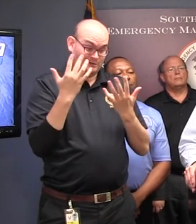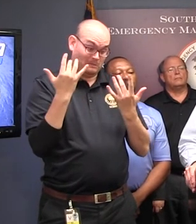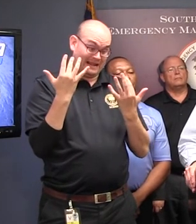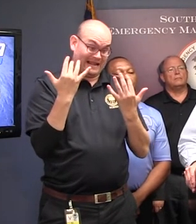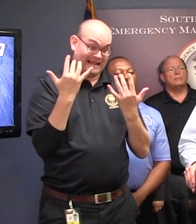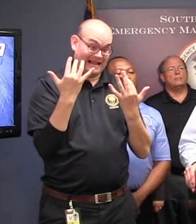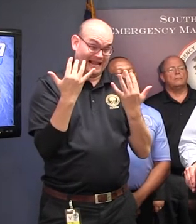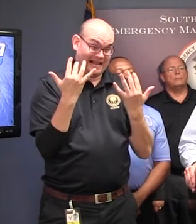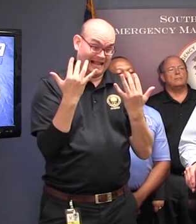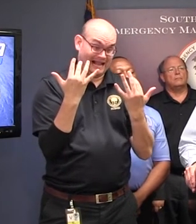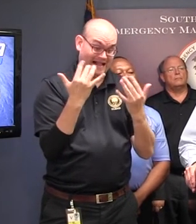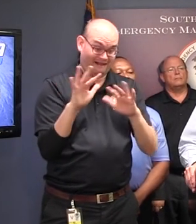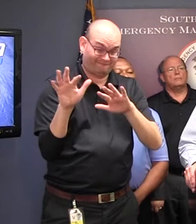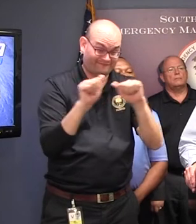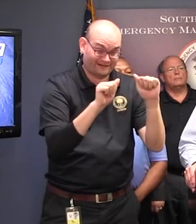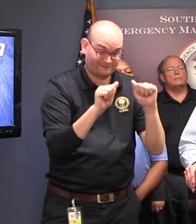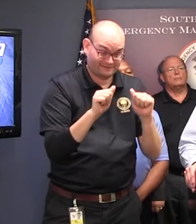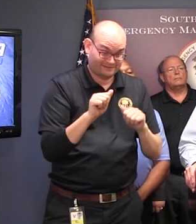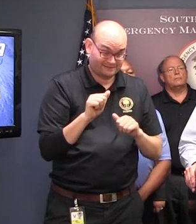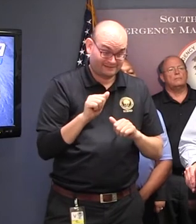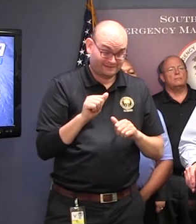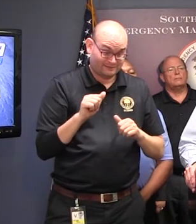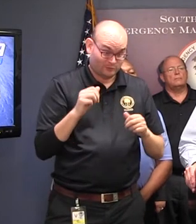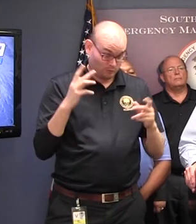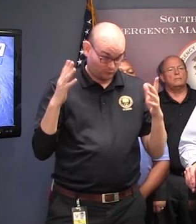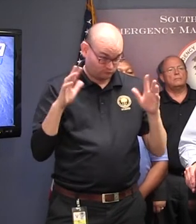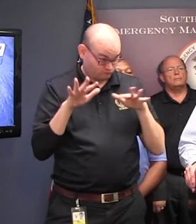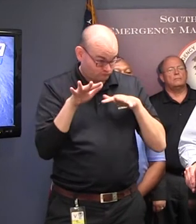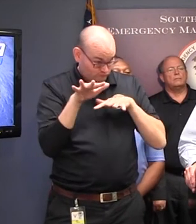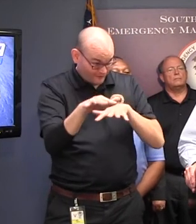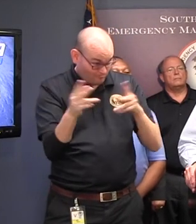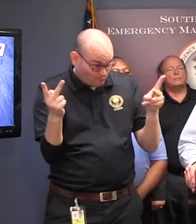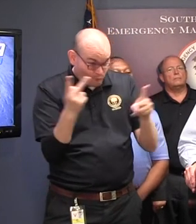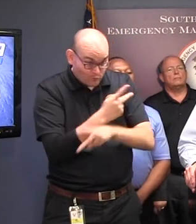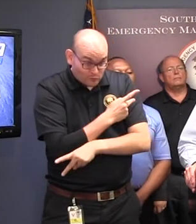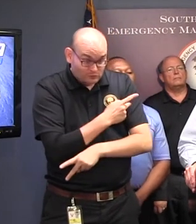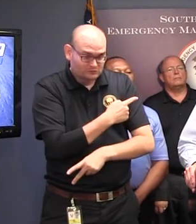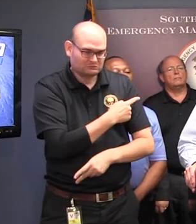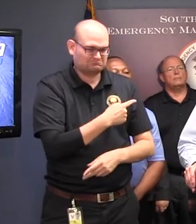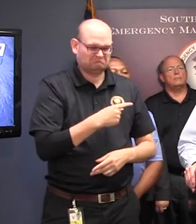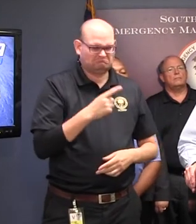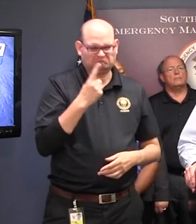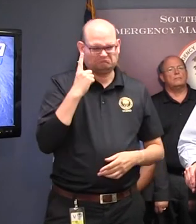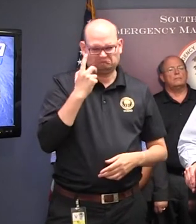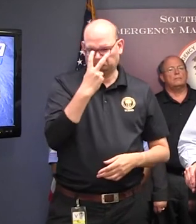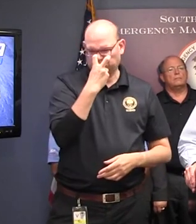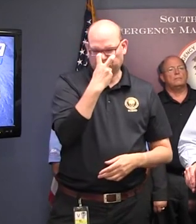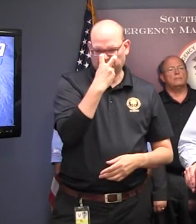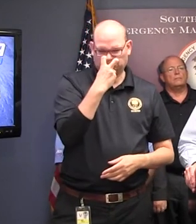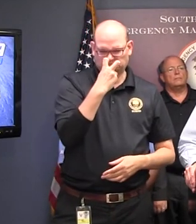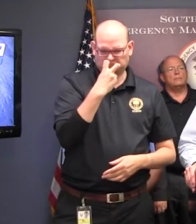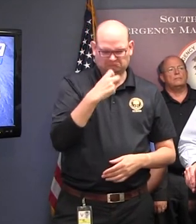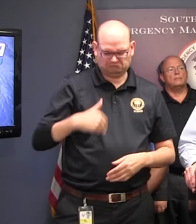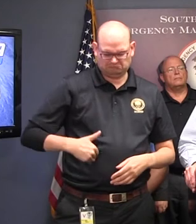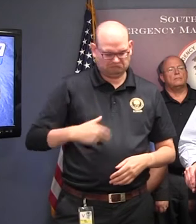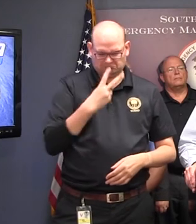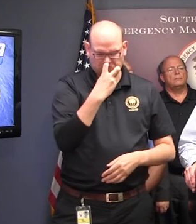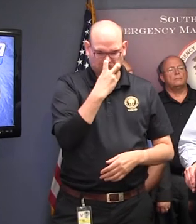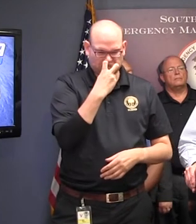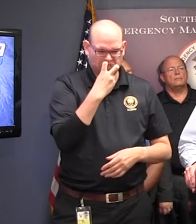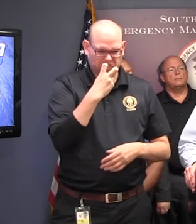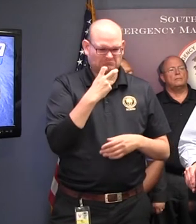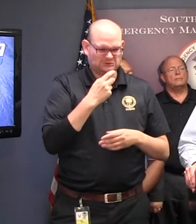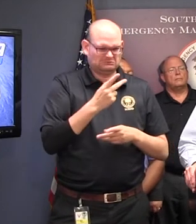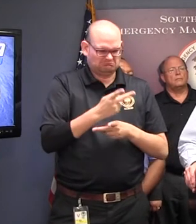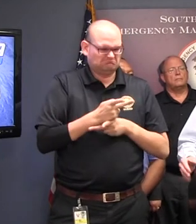the roads? No, ma'am. We don't believe so. We're watching this very closely, and the